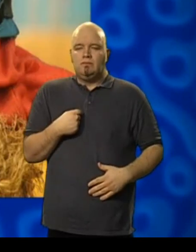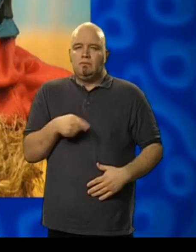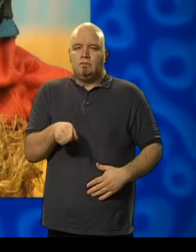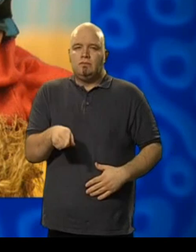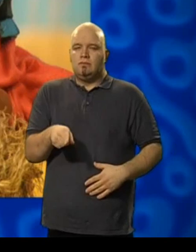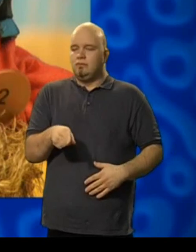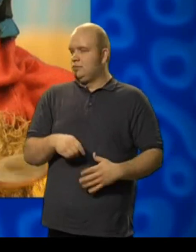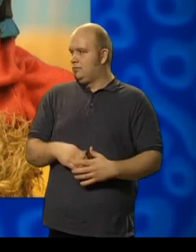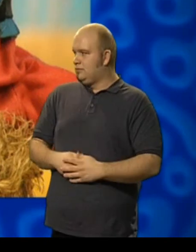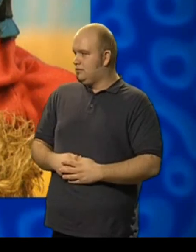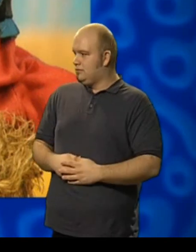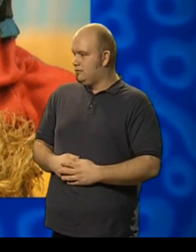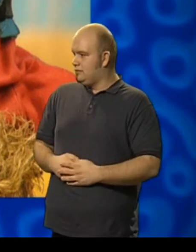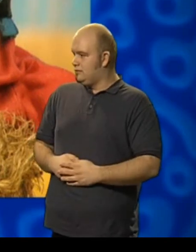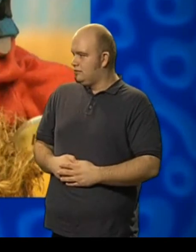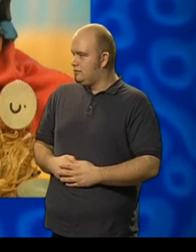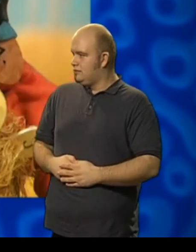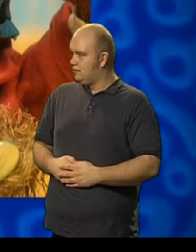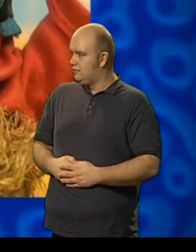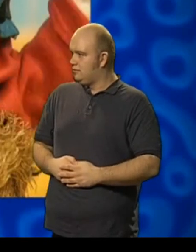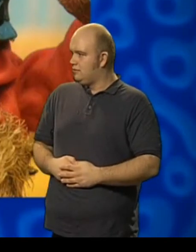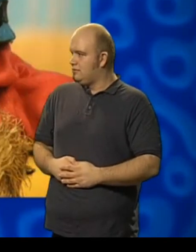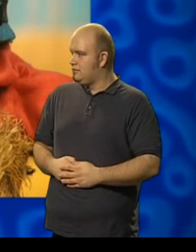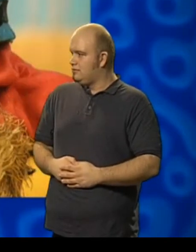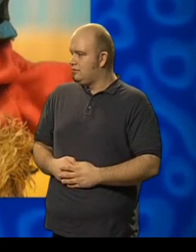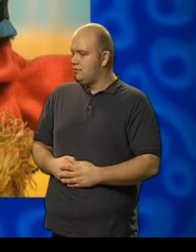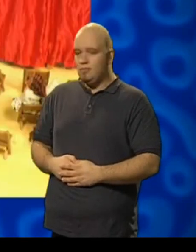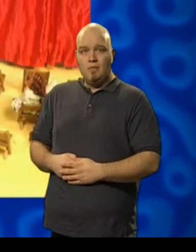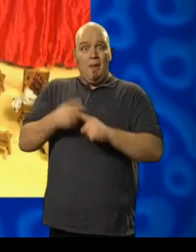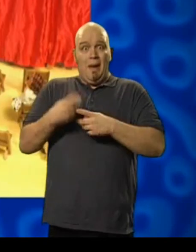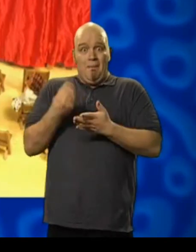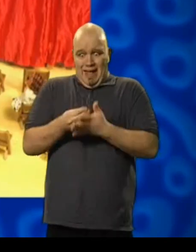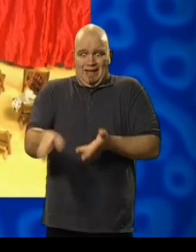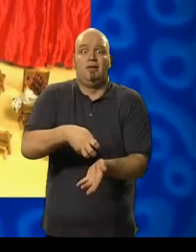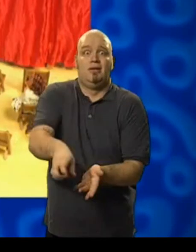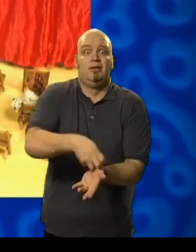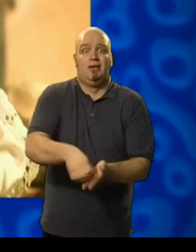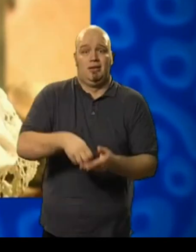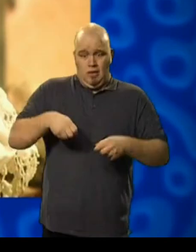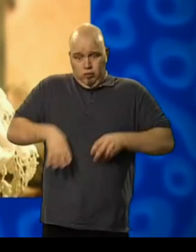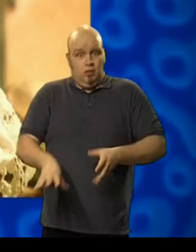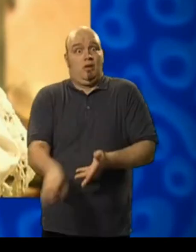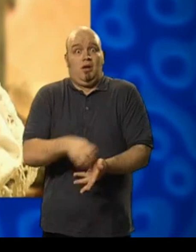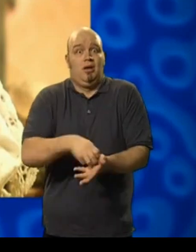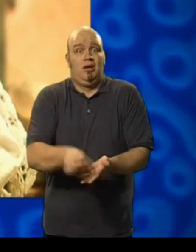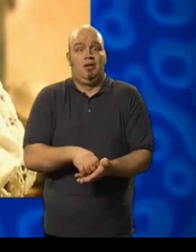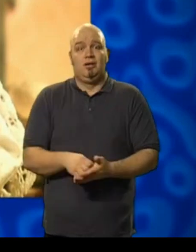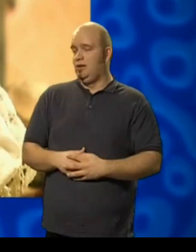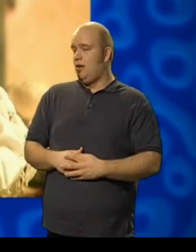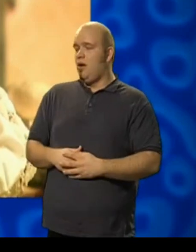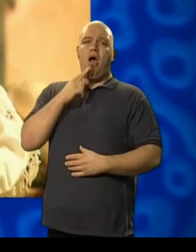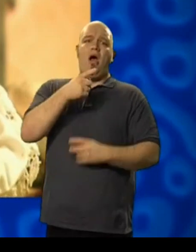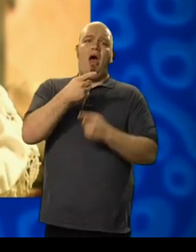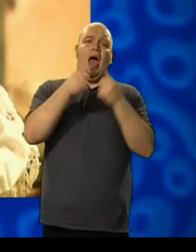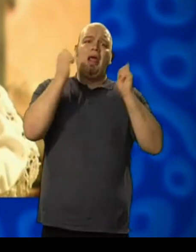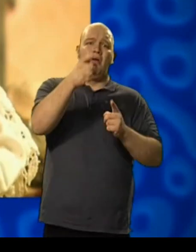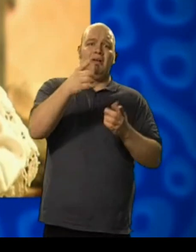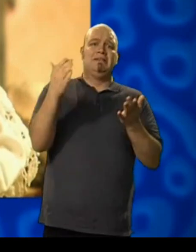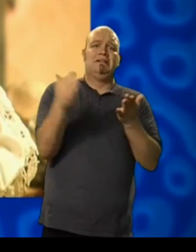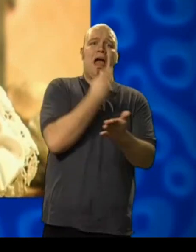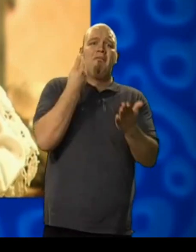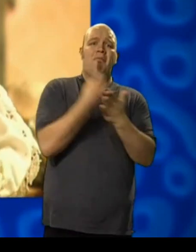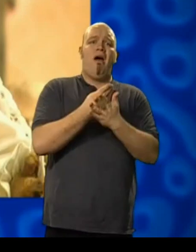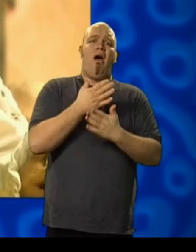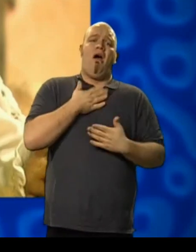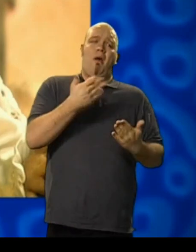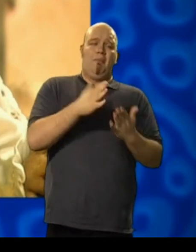I like it. Quick, children, pick up the money. Oh, El Nombre, you have saved the money, the new school